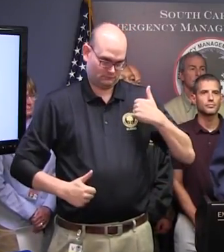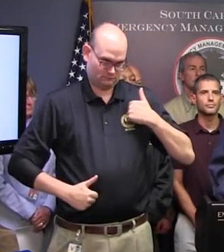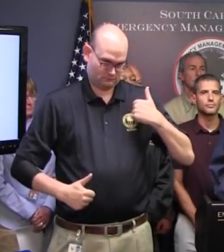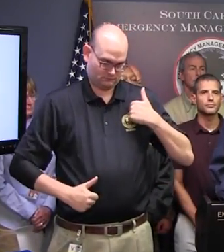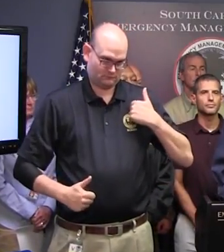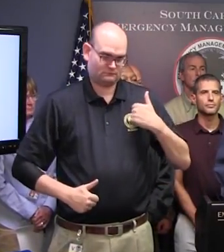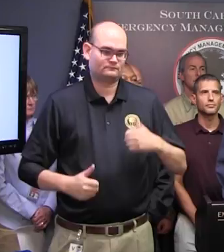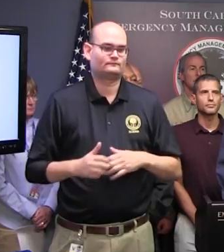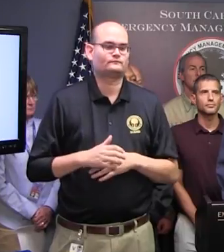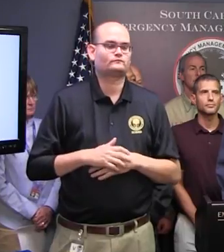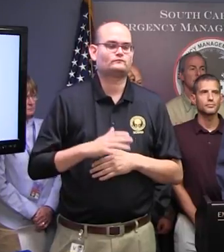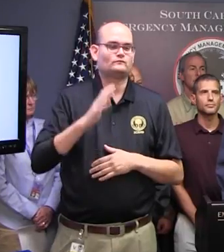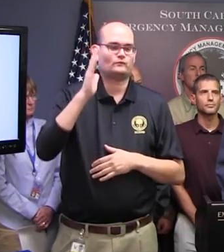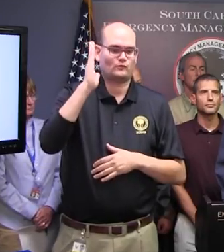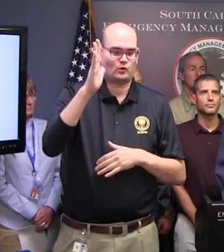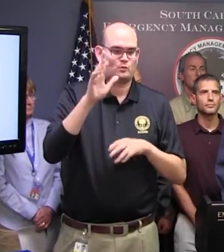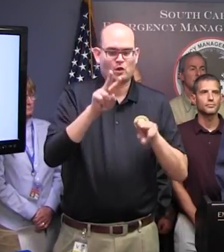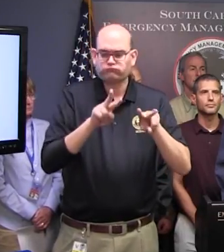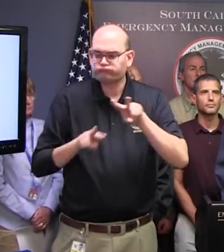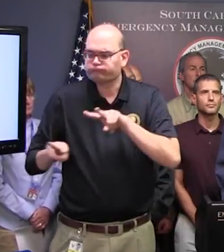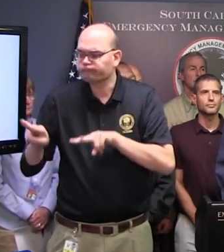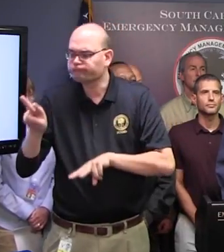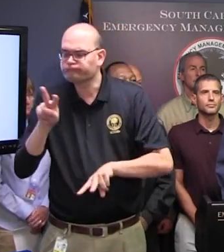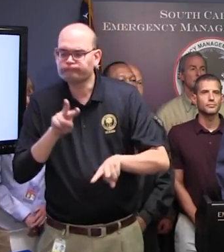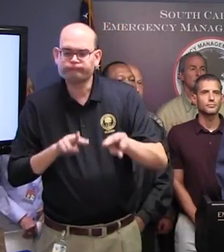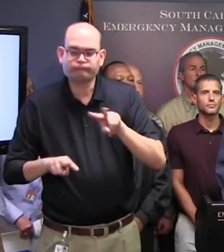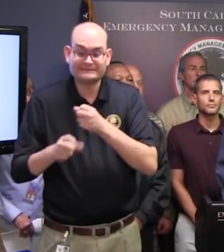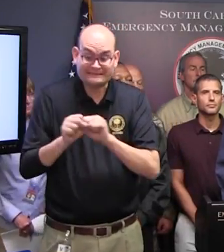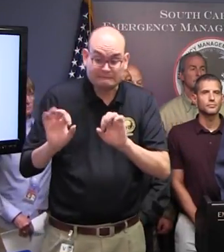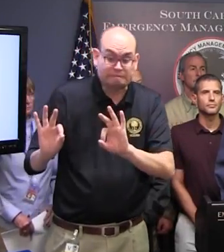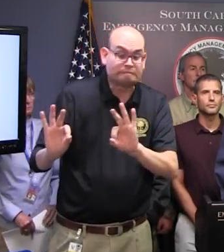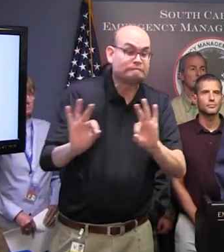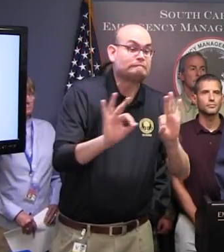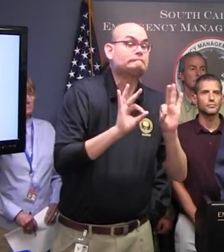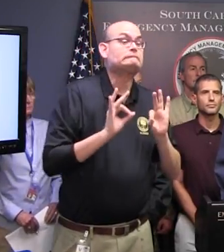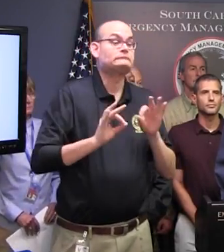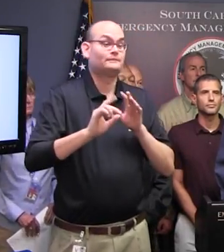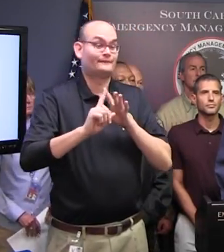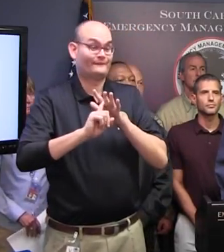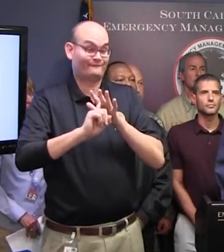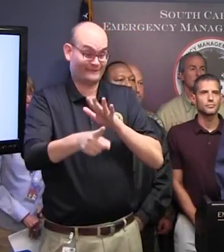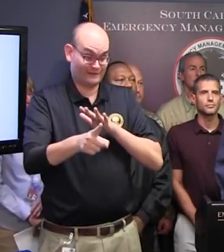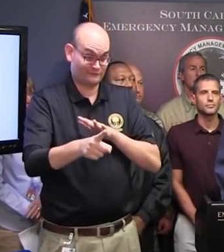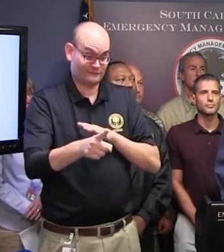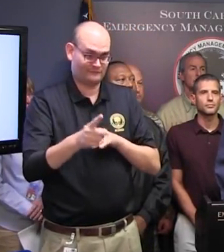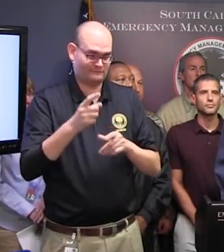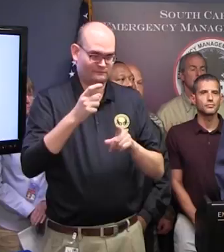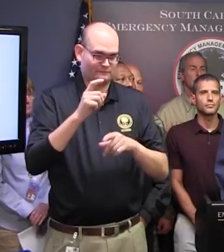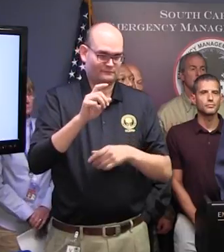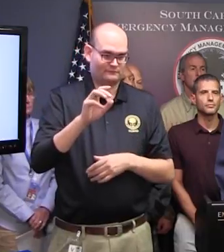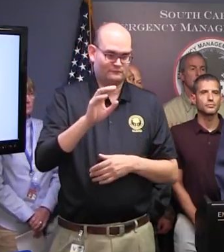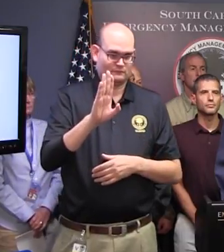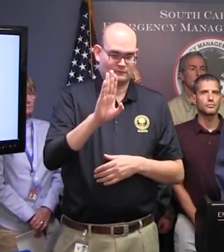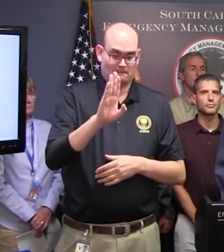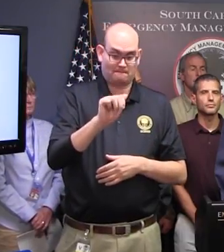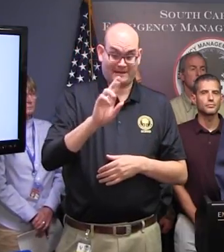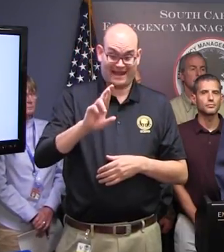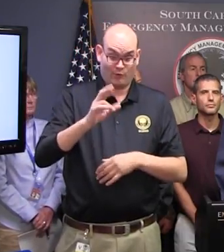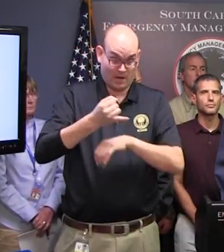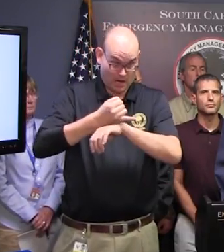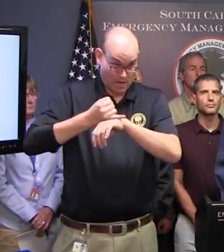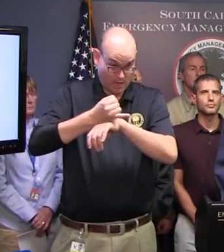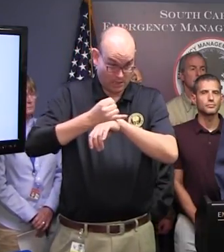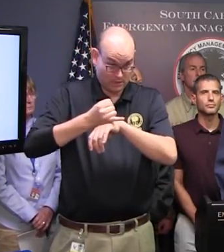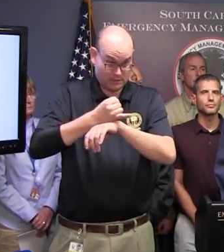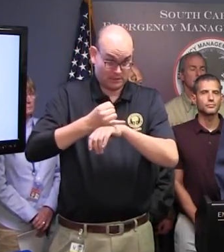will be patrolling the evacuated barrier islands. We're not going to leave those evacuated barrier